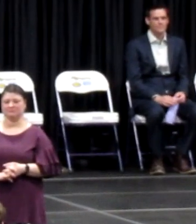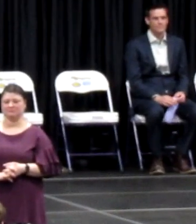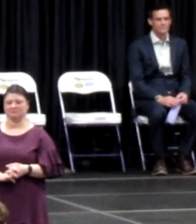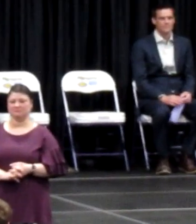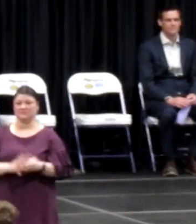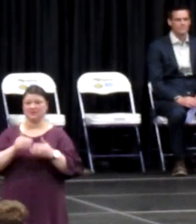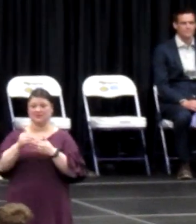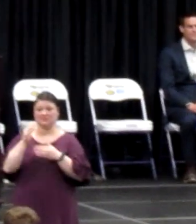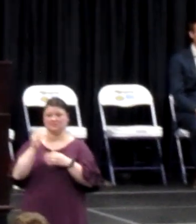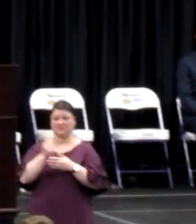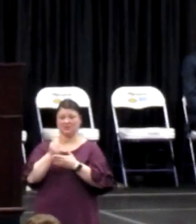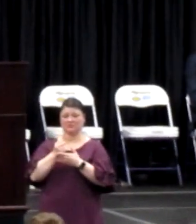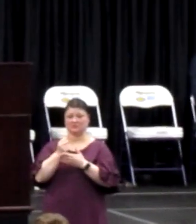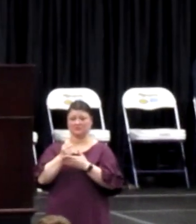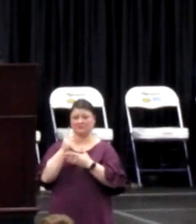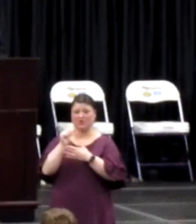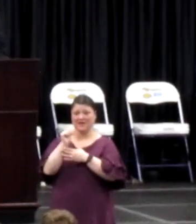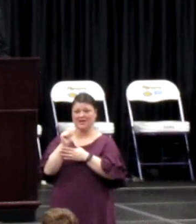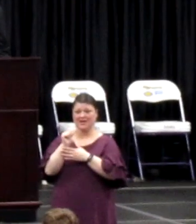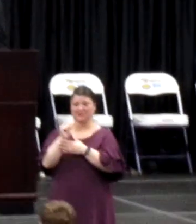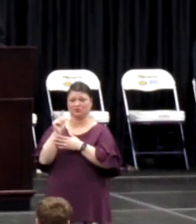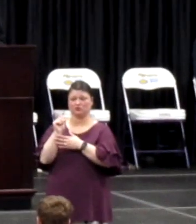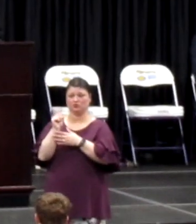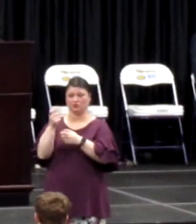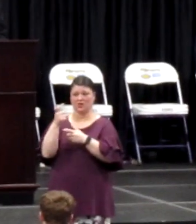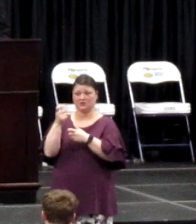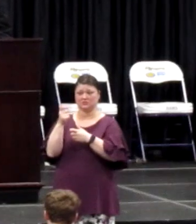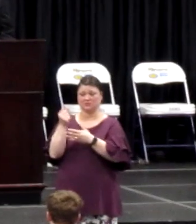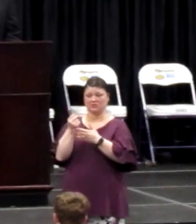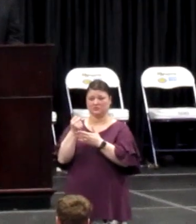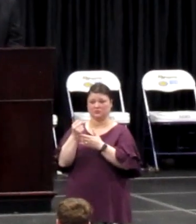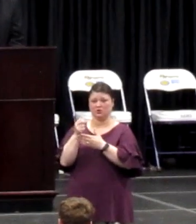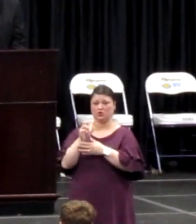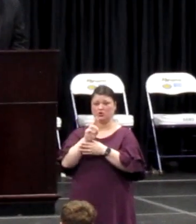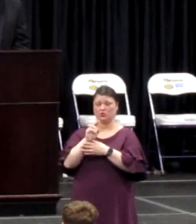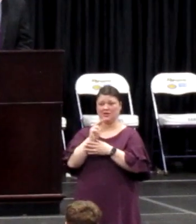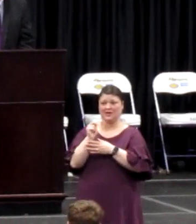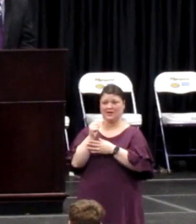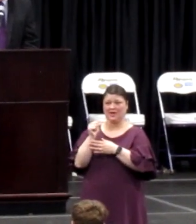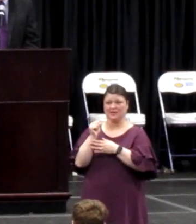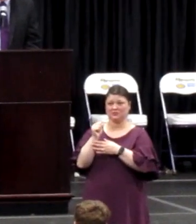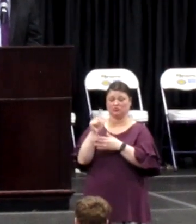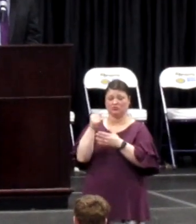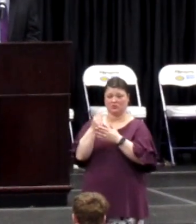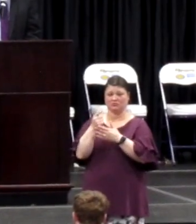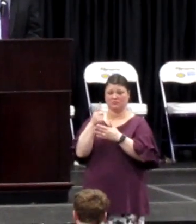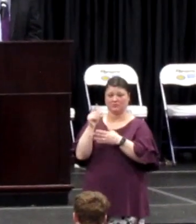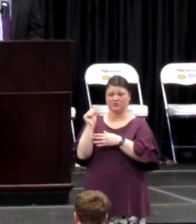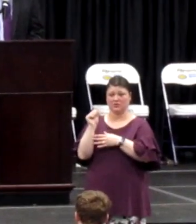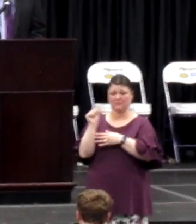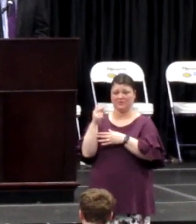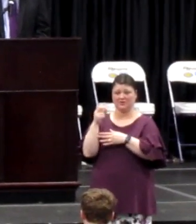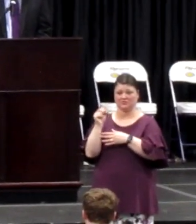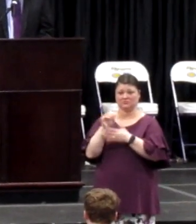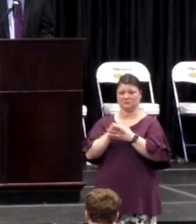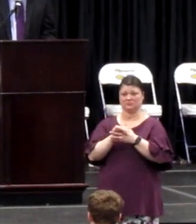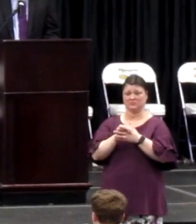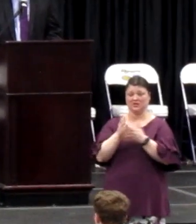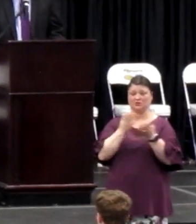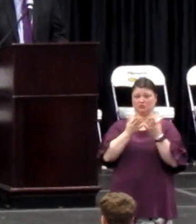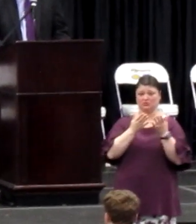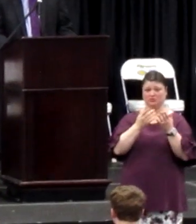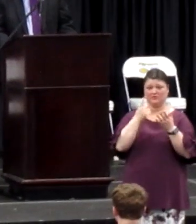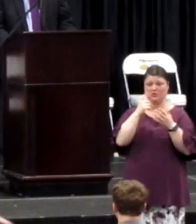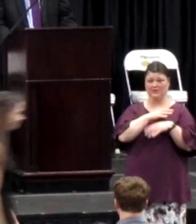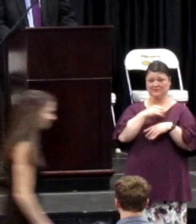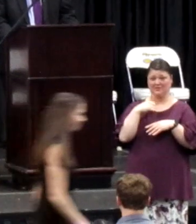The next scholarship is the UNM Trust Scholarship, the UNM is a graduate from the high school and later in the school system as a